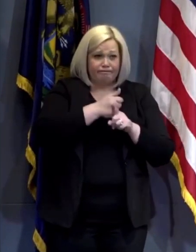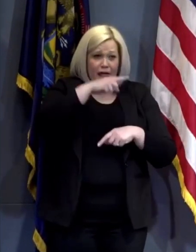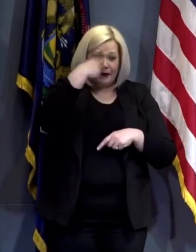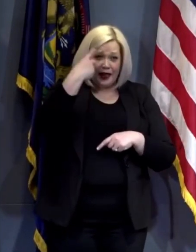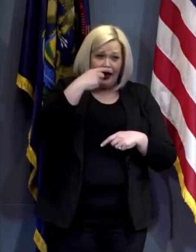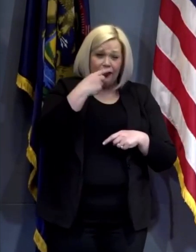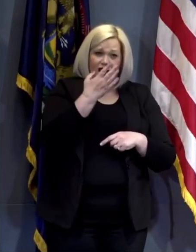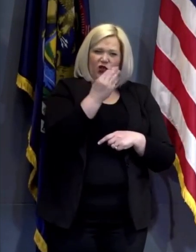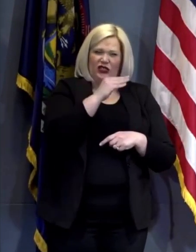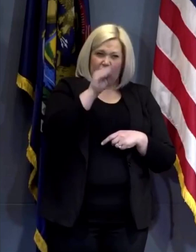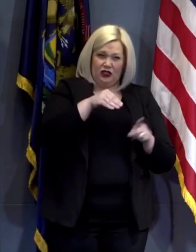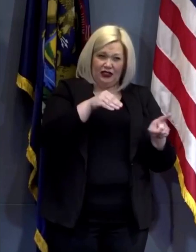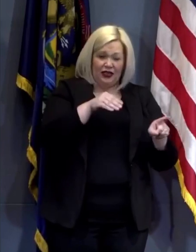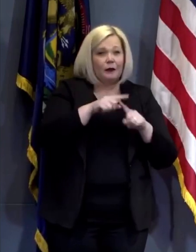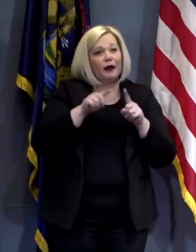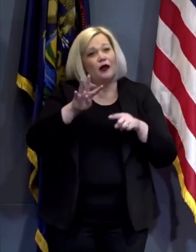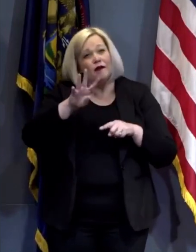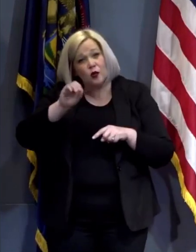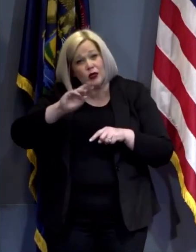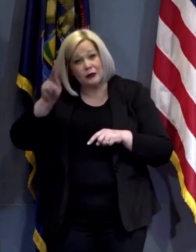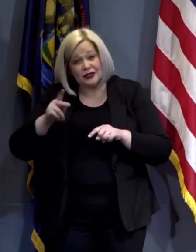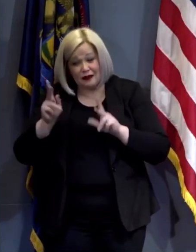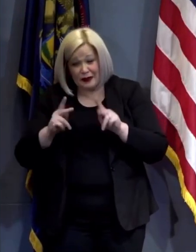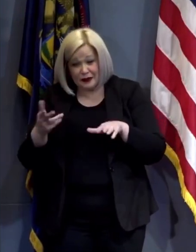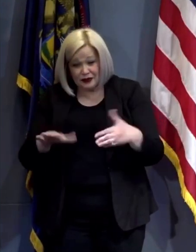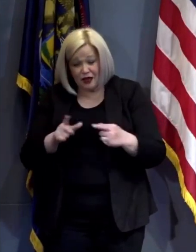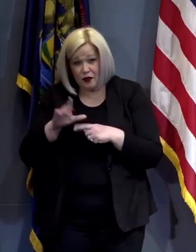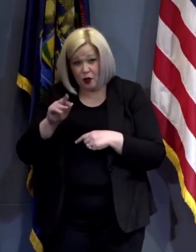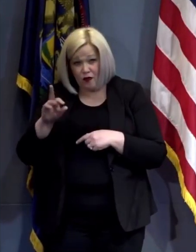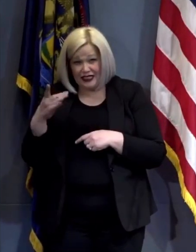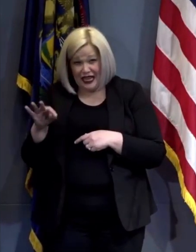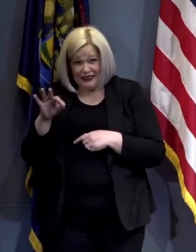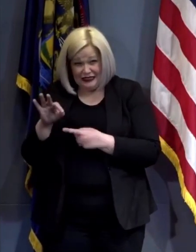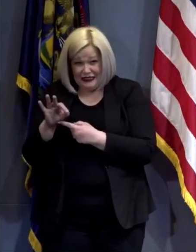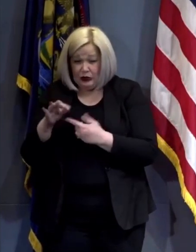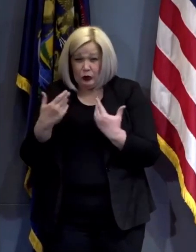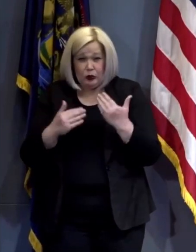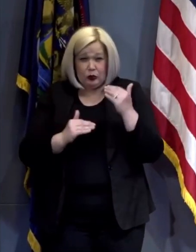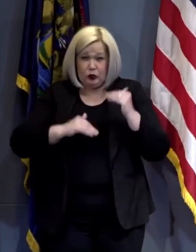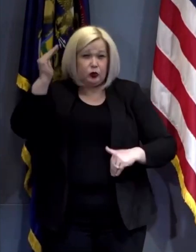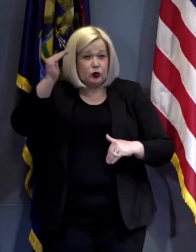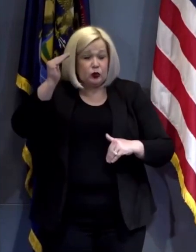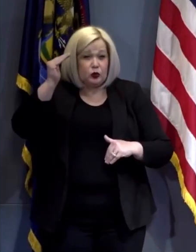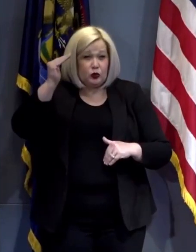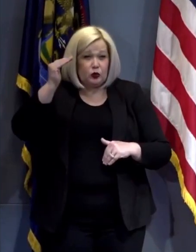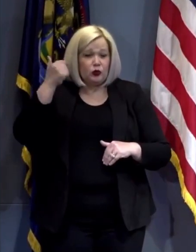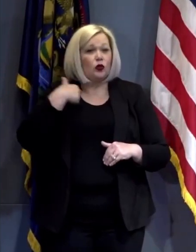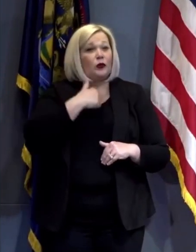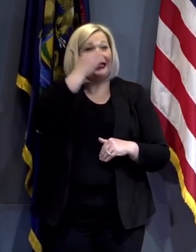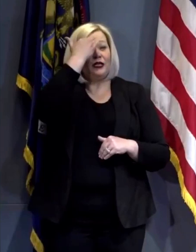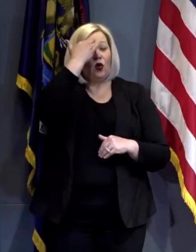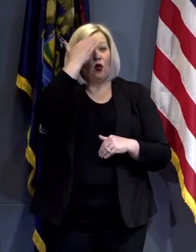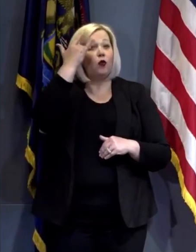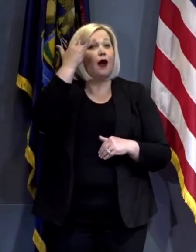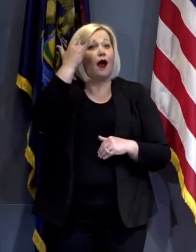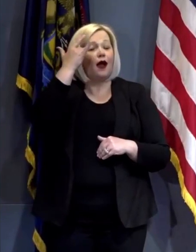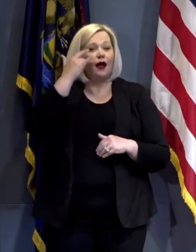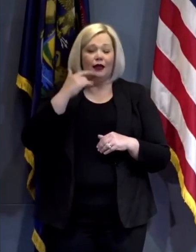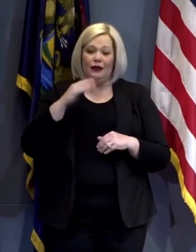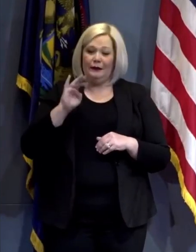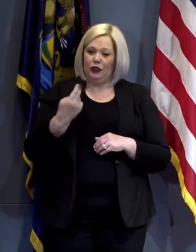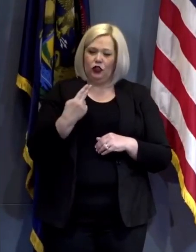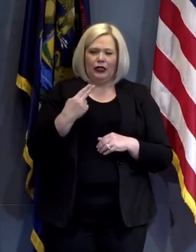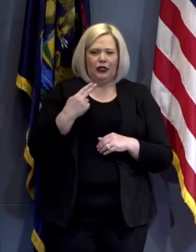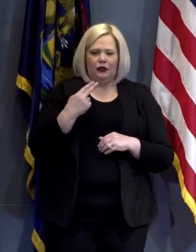accounted for 40% of the deaths. We only know this because the state of Michigan was one of the first and remains one of the few states